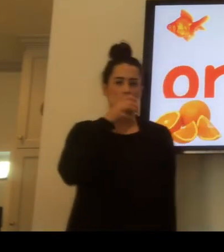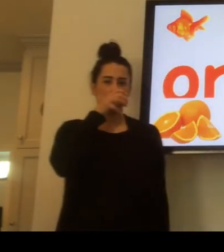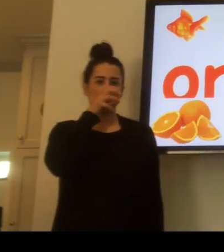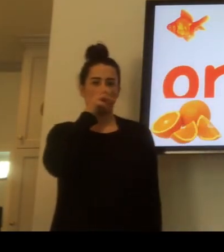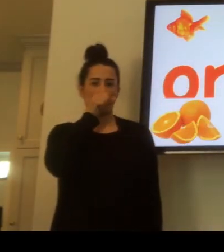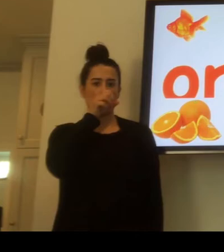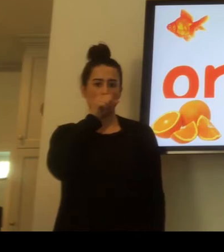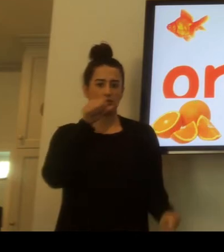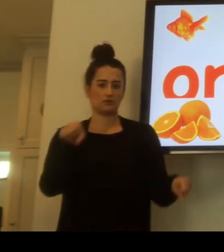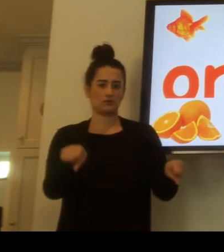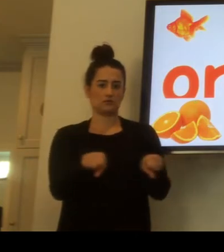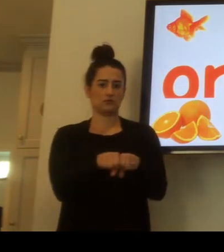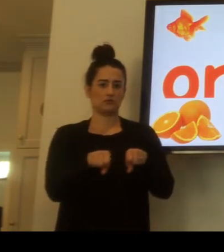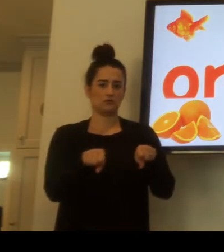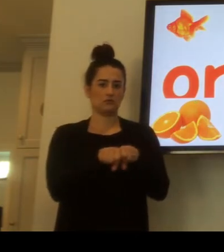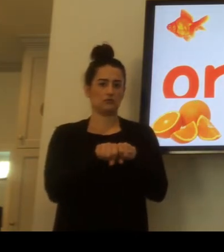And orange shoes.